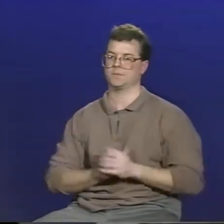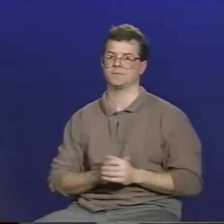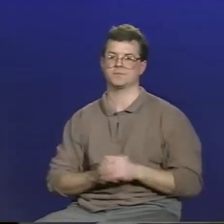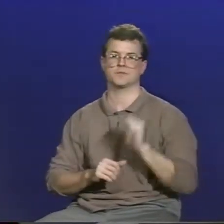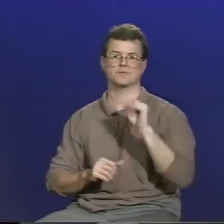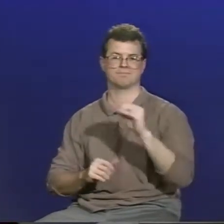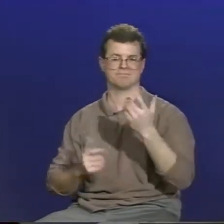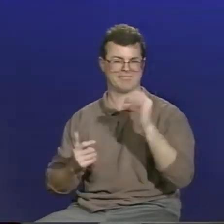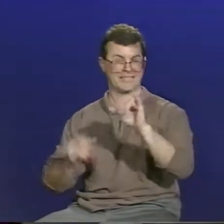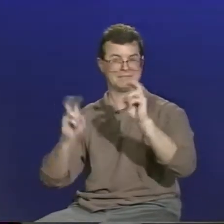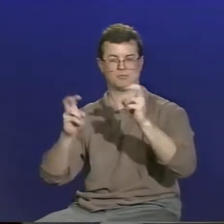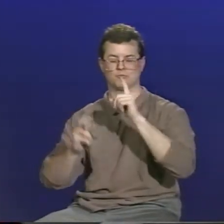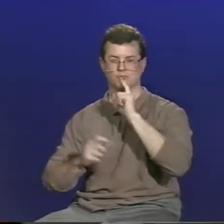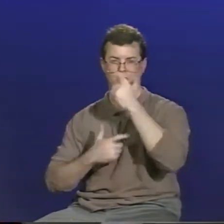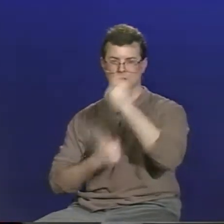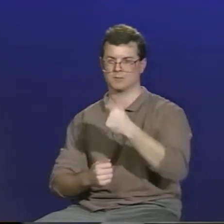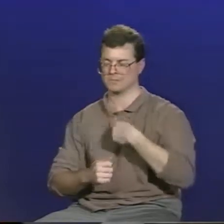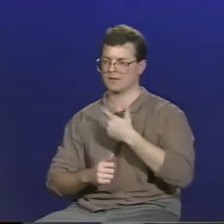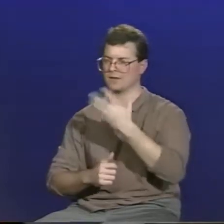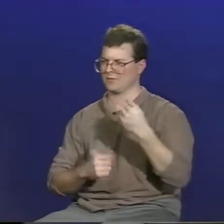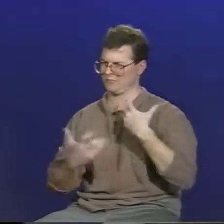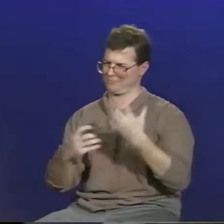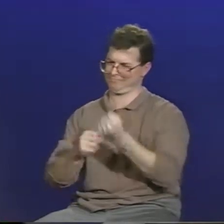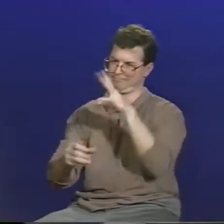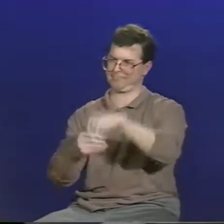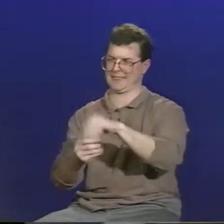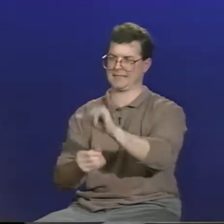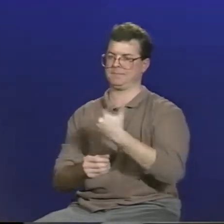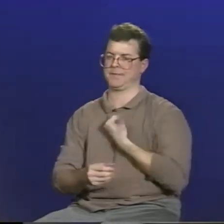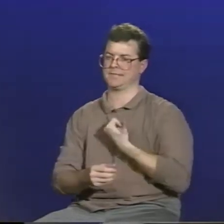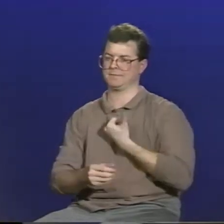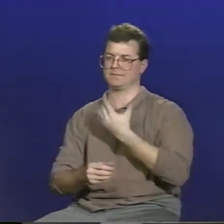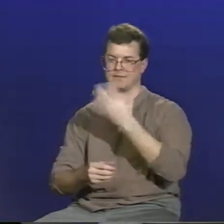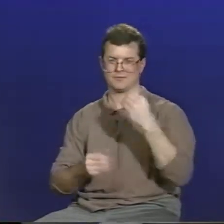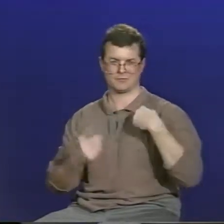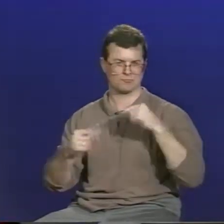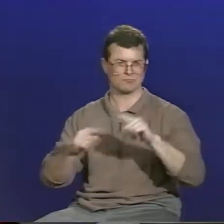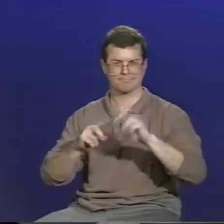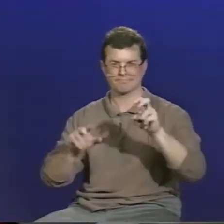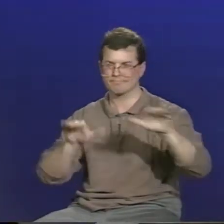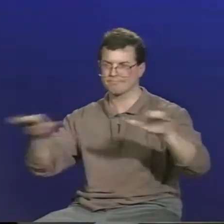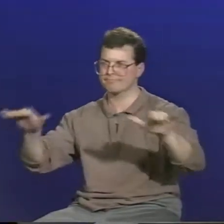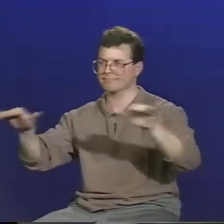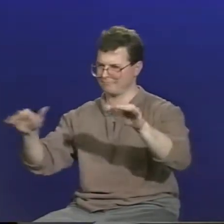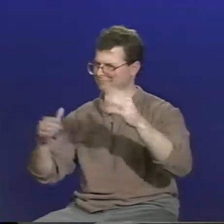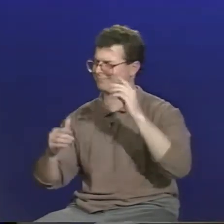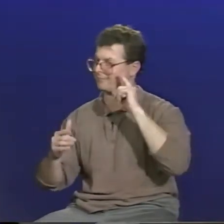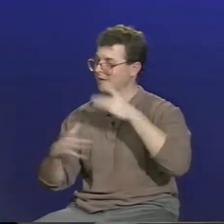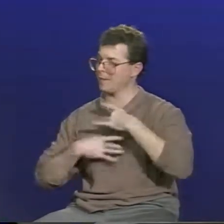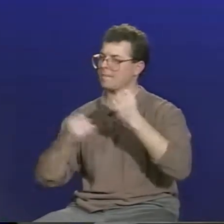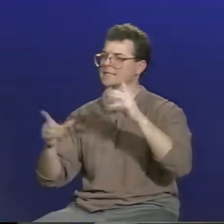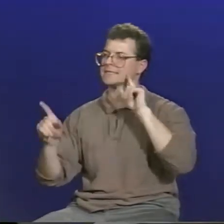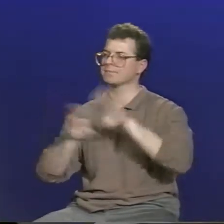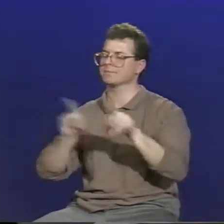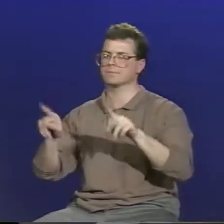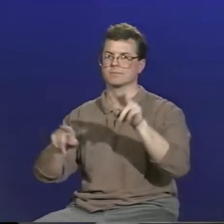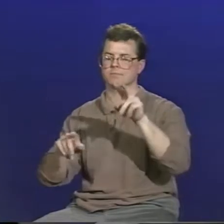teachers of the deaf will continue. So it's a topic that's of strong interest to me and something that I want to get involved with and spread the word